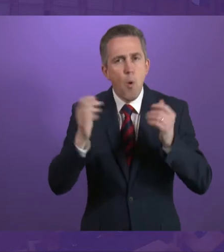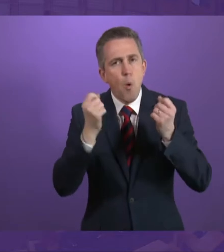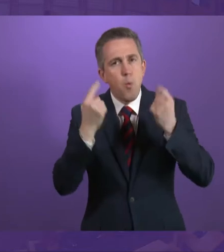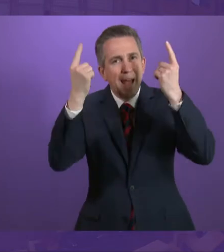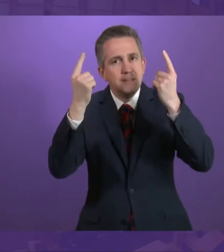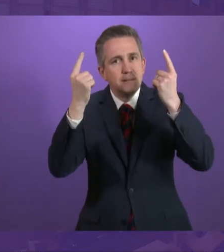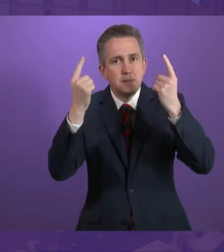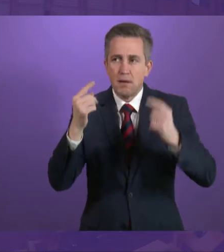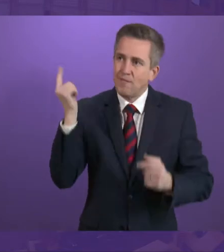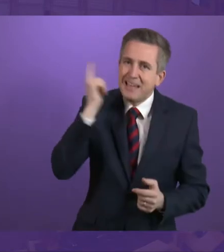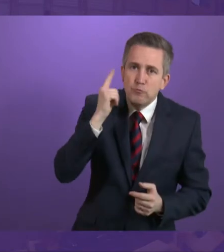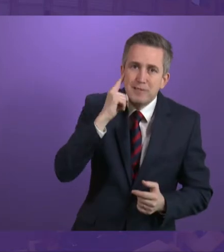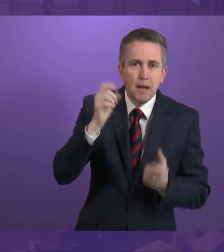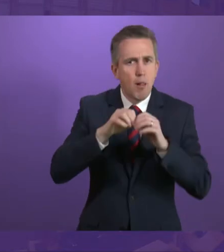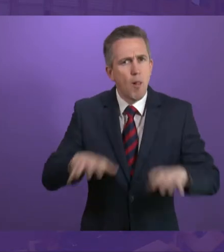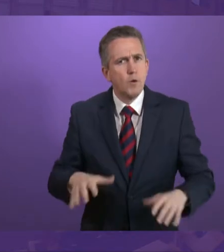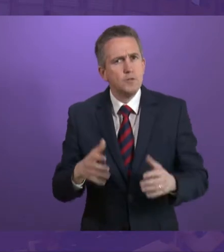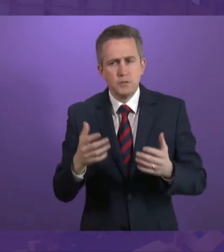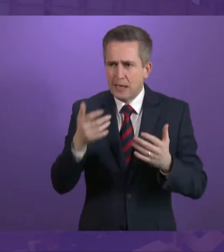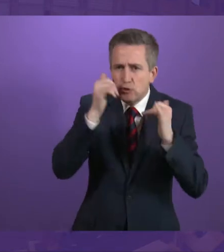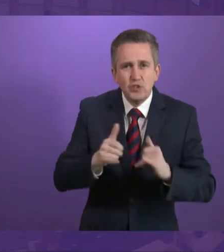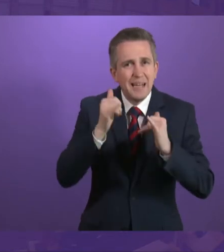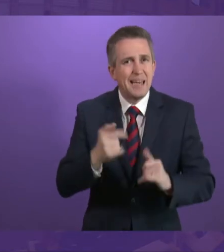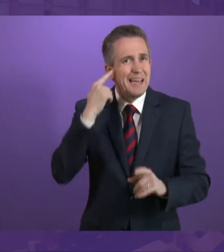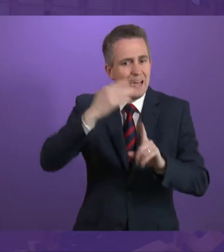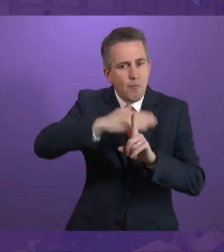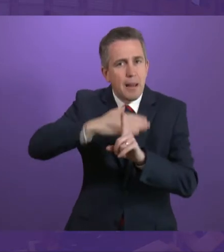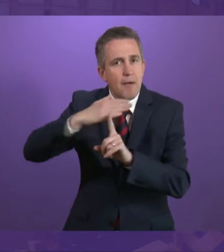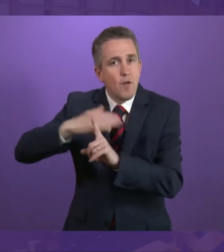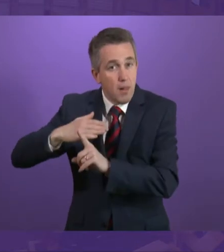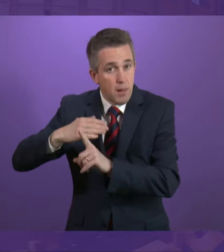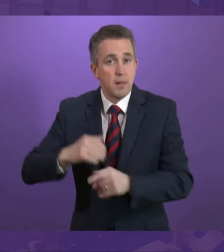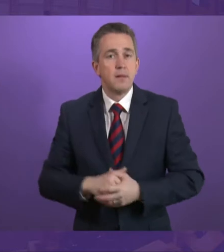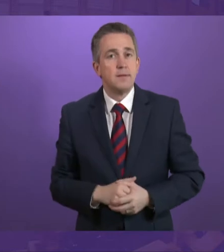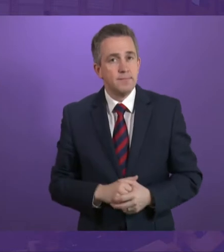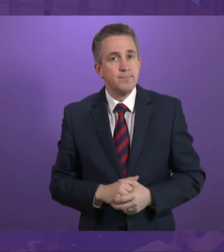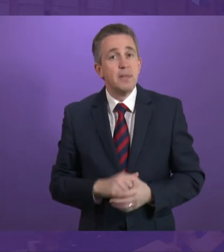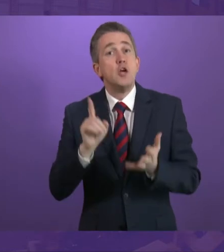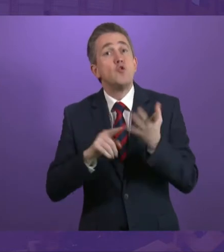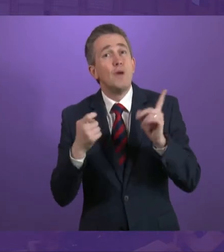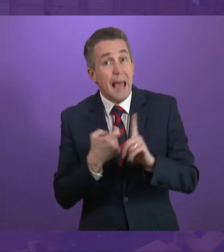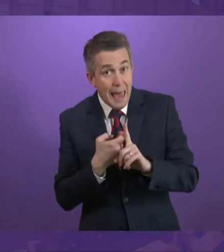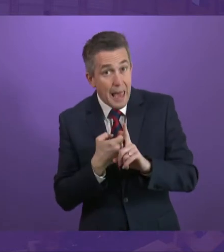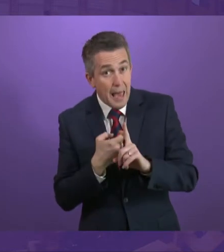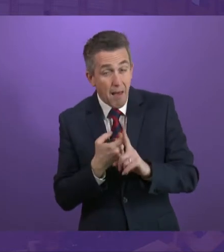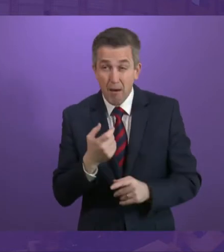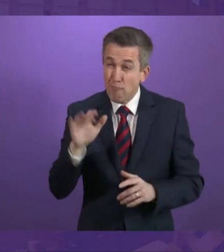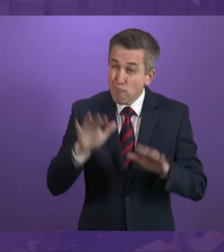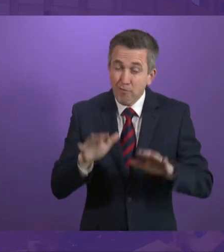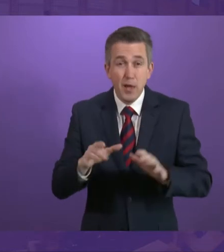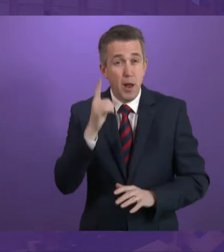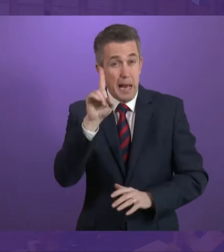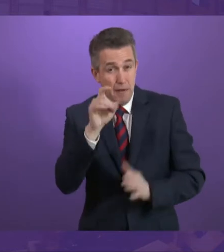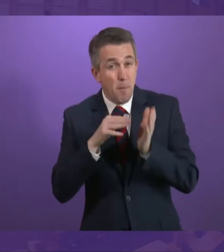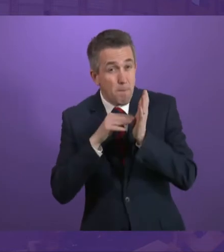what degree that someone can actually hear. With some 11 million people in the United Kingdom with hearing loss,